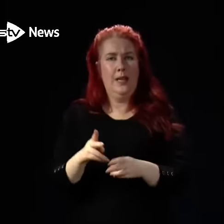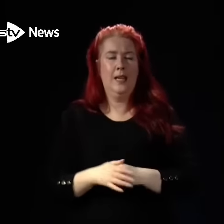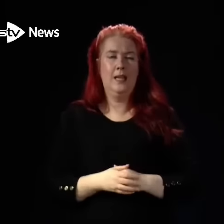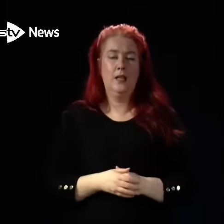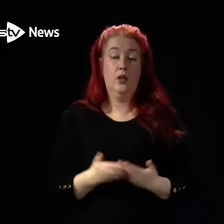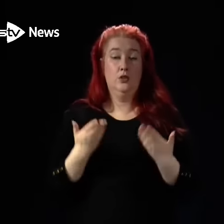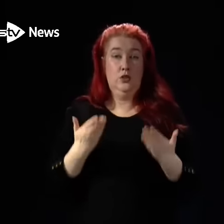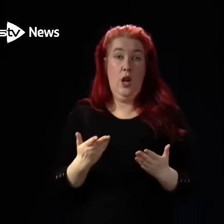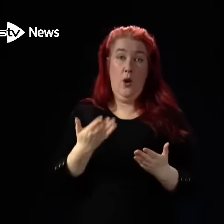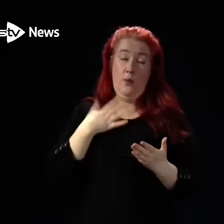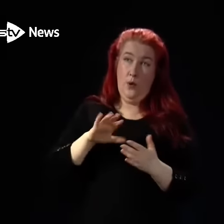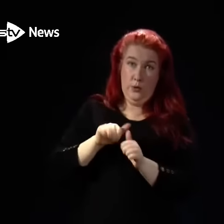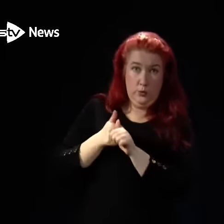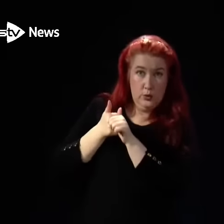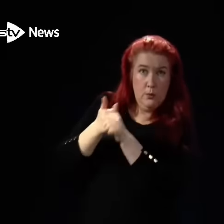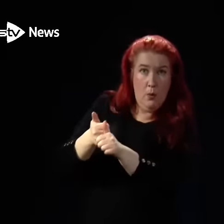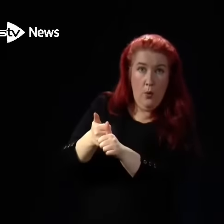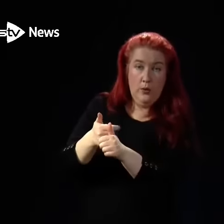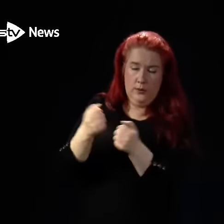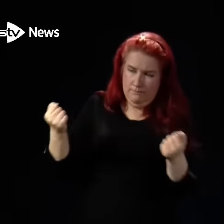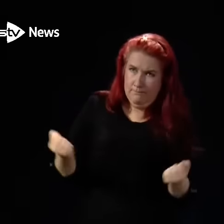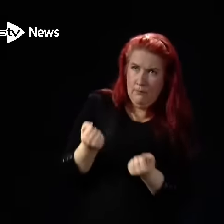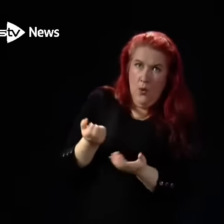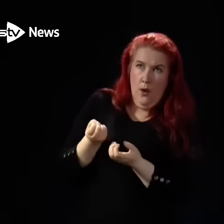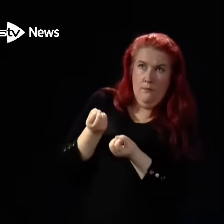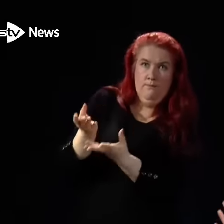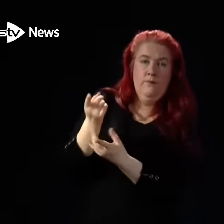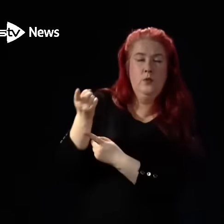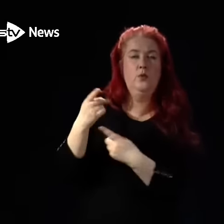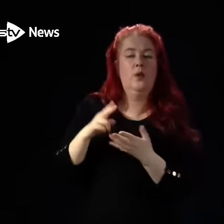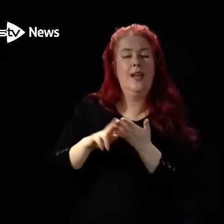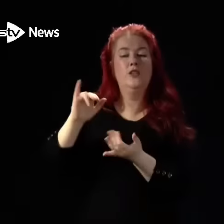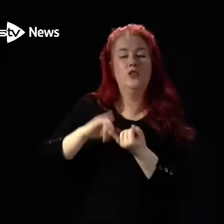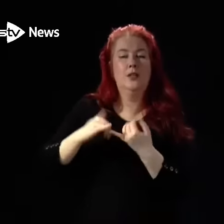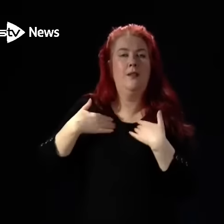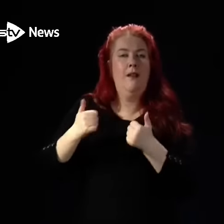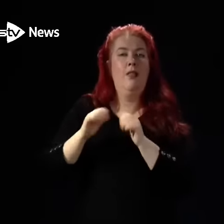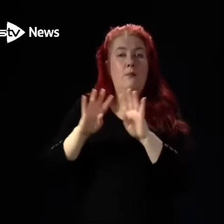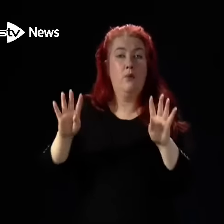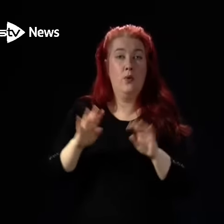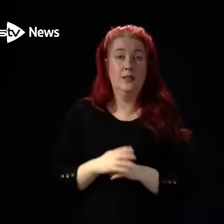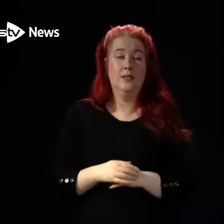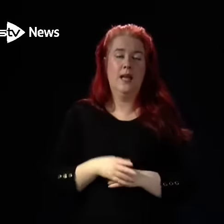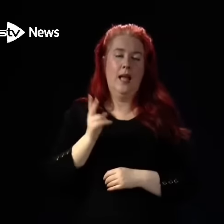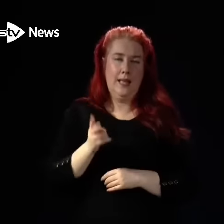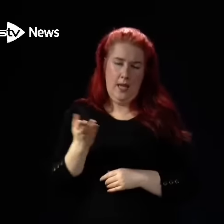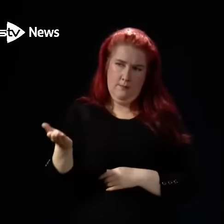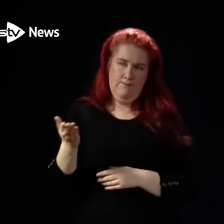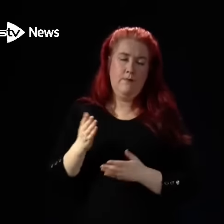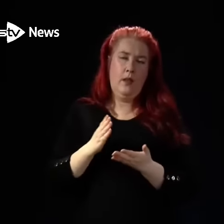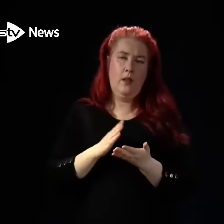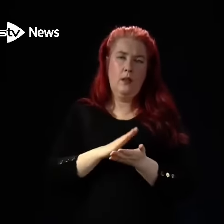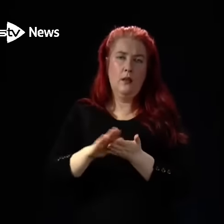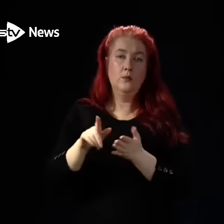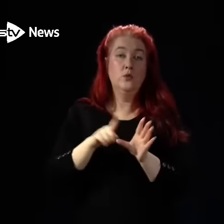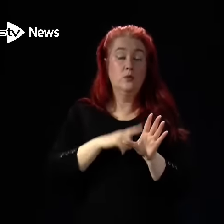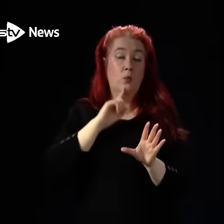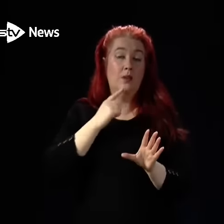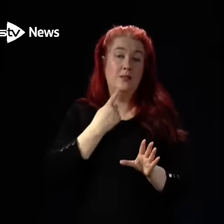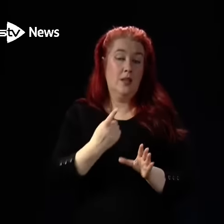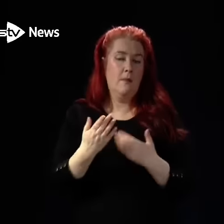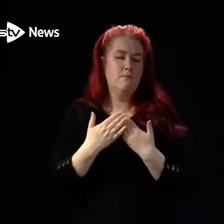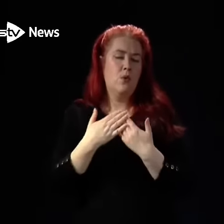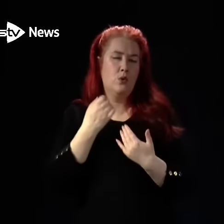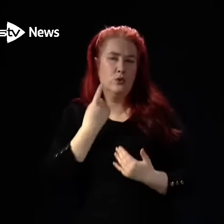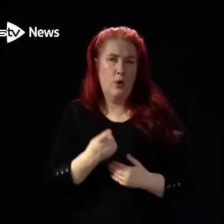is to empower and support NHS boards. Again, the Health Secretary will say more support tomorrow, but a letter of guidance will